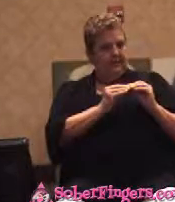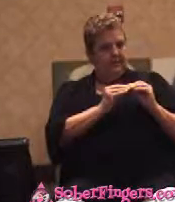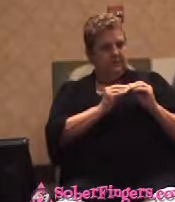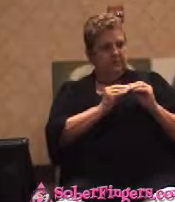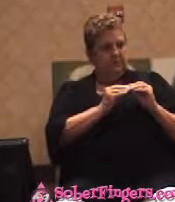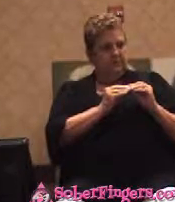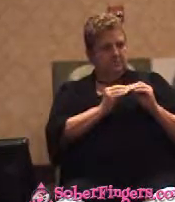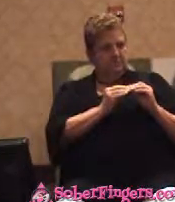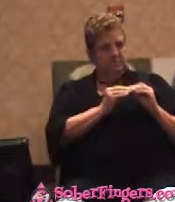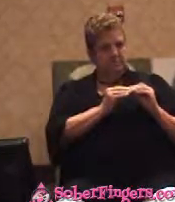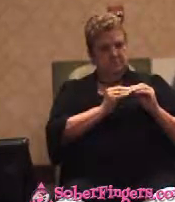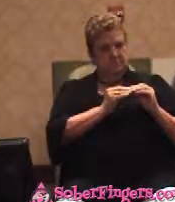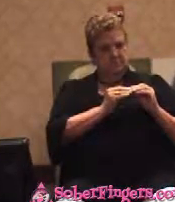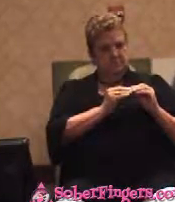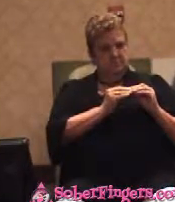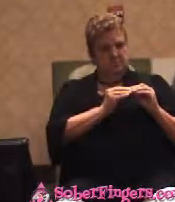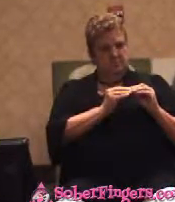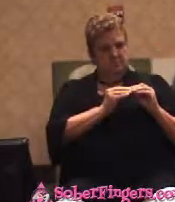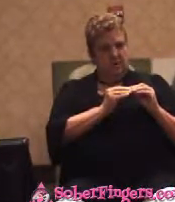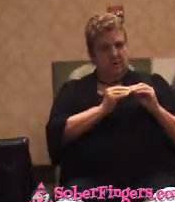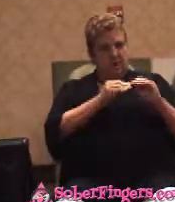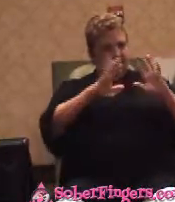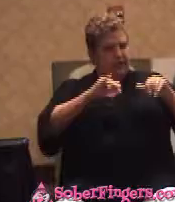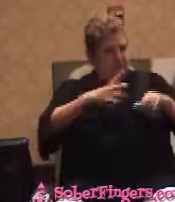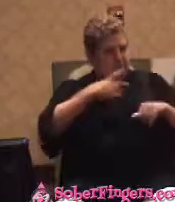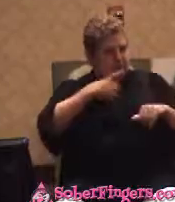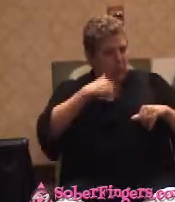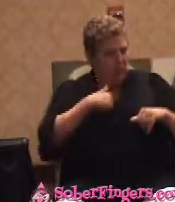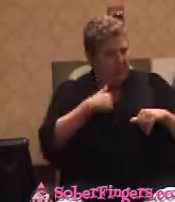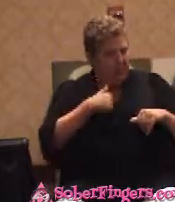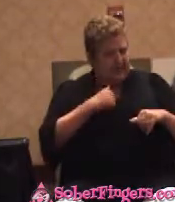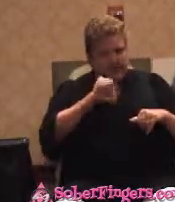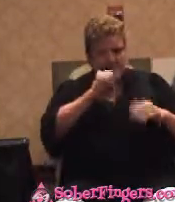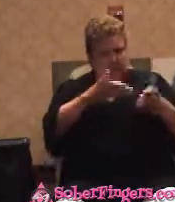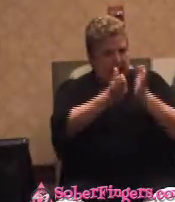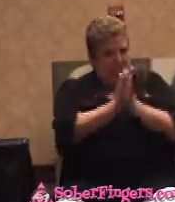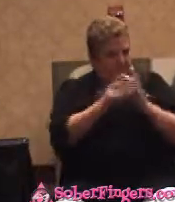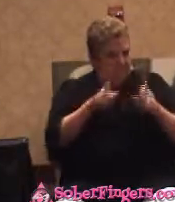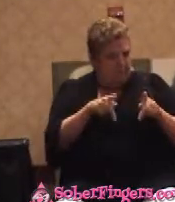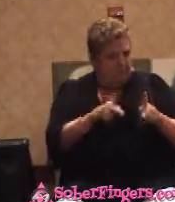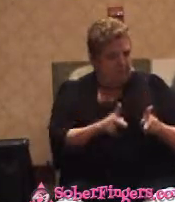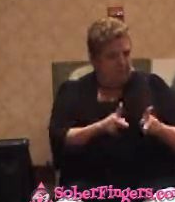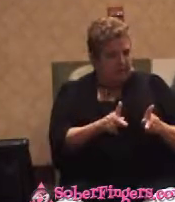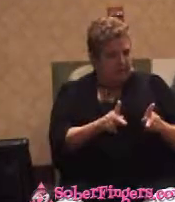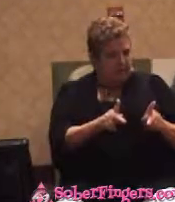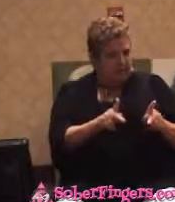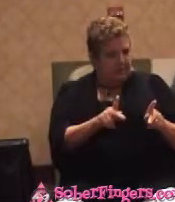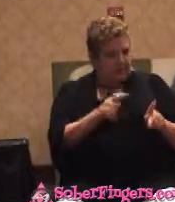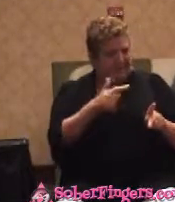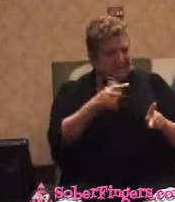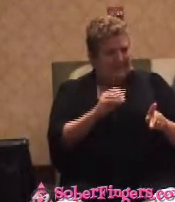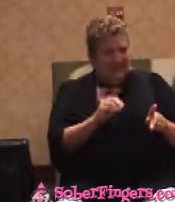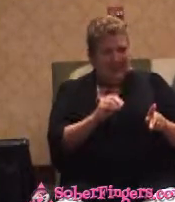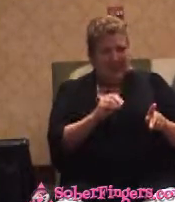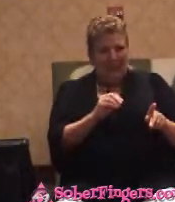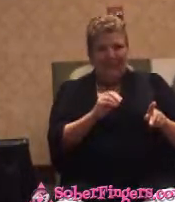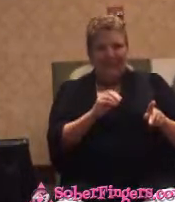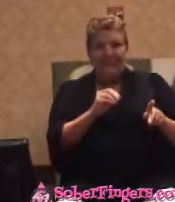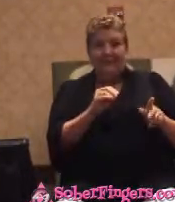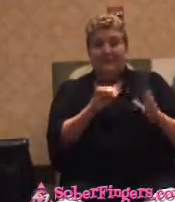and hadn't told me about it or asked permission to go, know, that probably, I ought to have